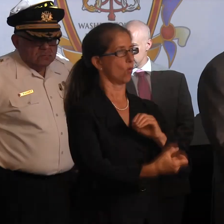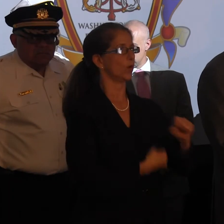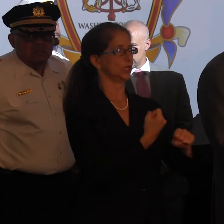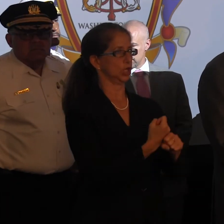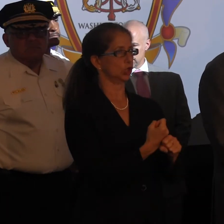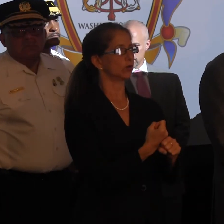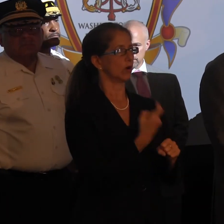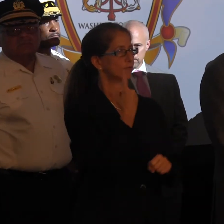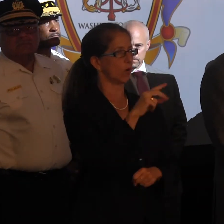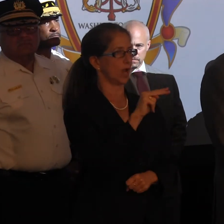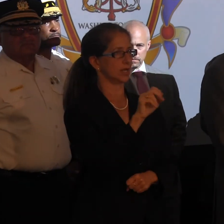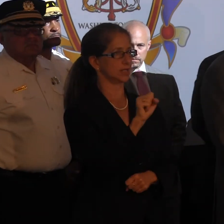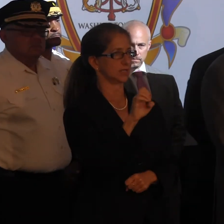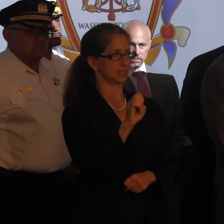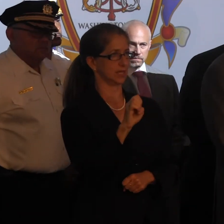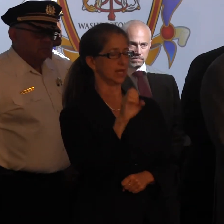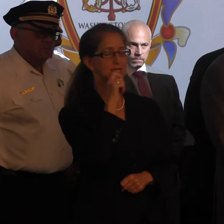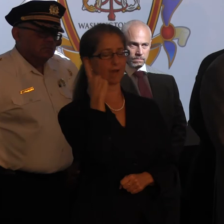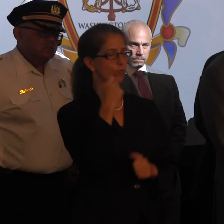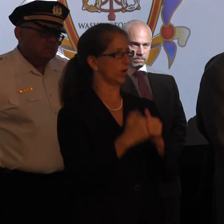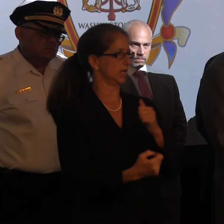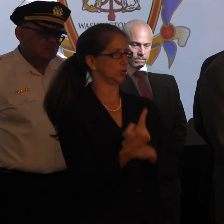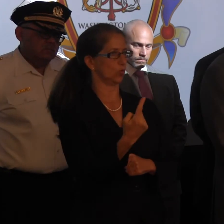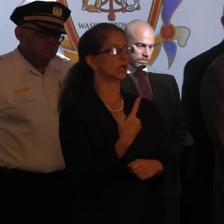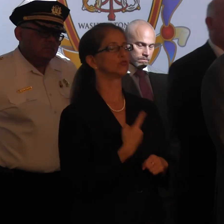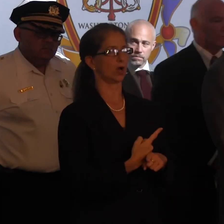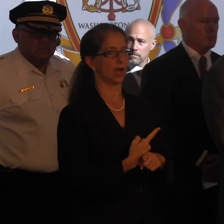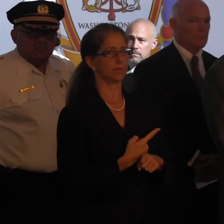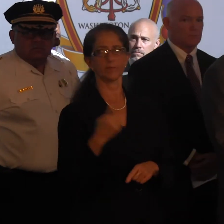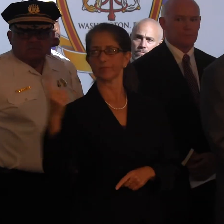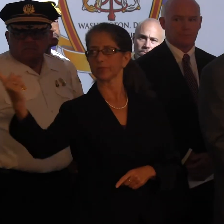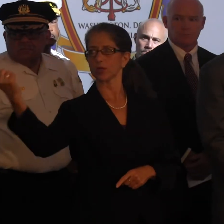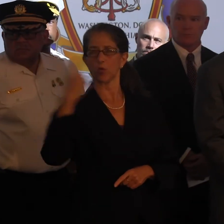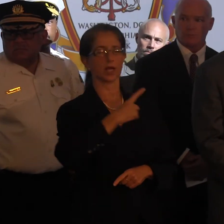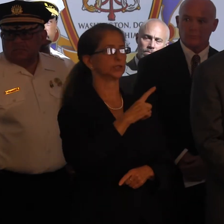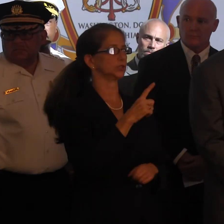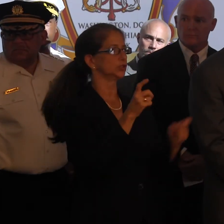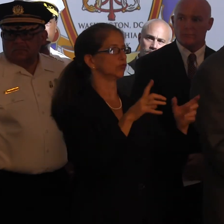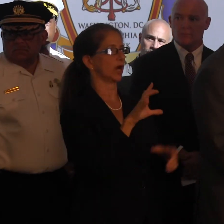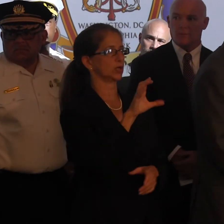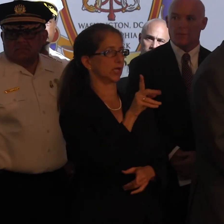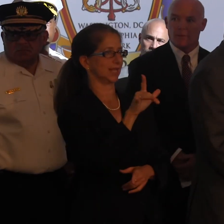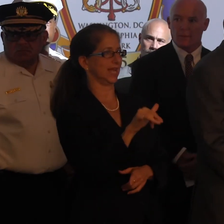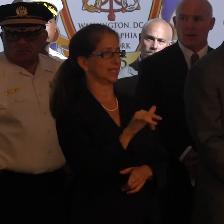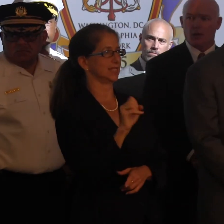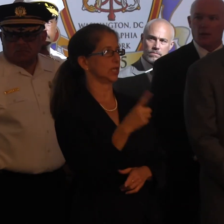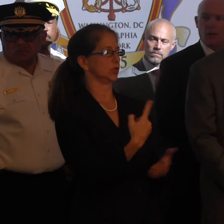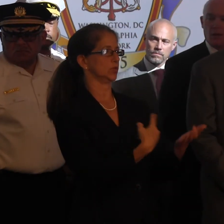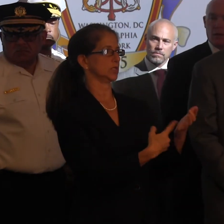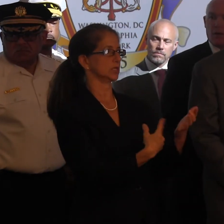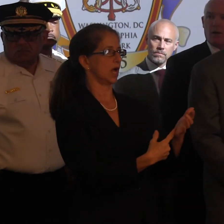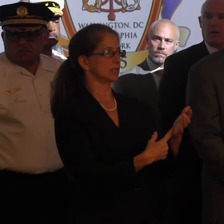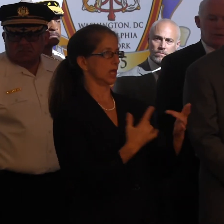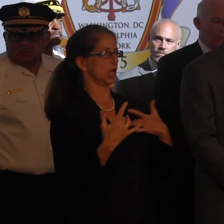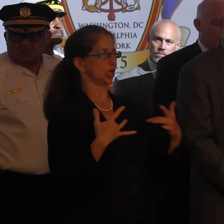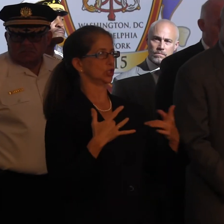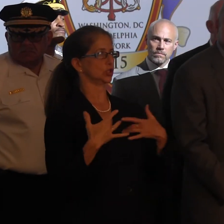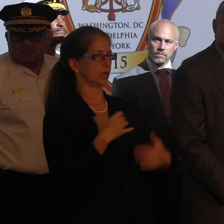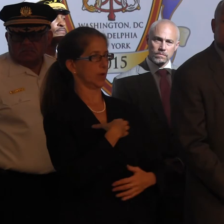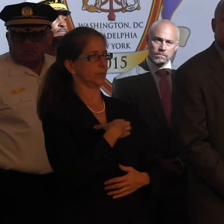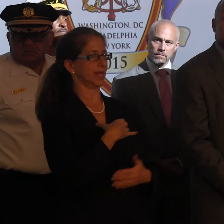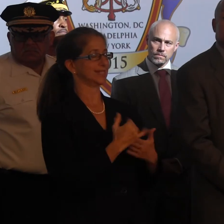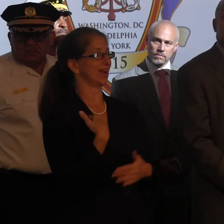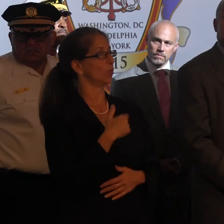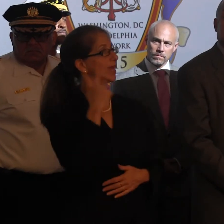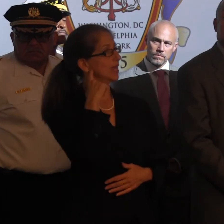Yes, for NSSCs. Not for each one. That's correct. Correct. Director Clancy, can you address the concerns and the complaints